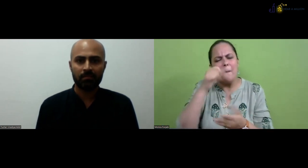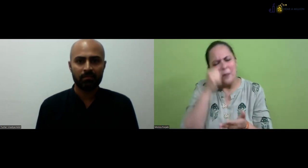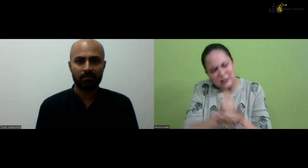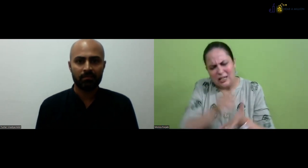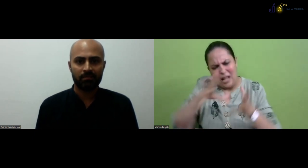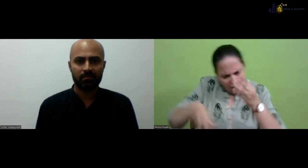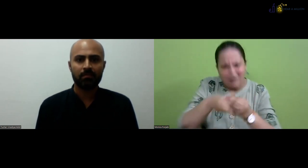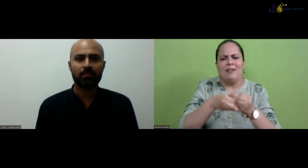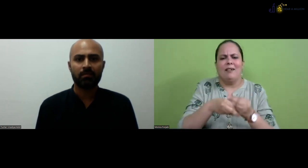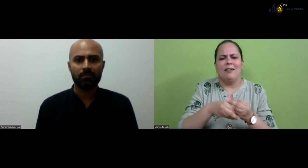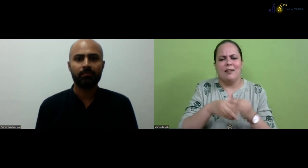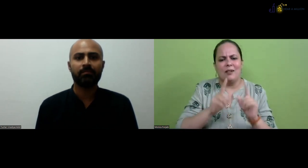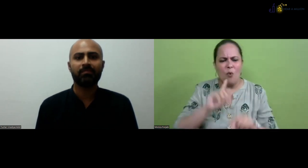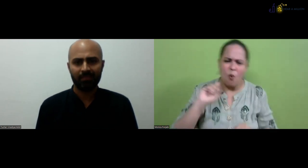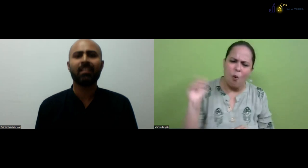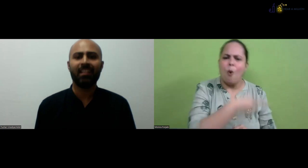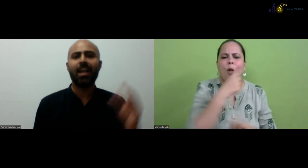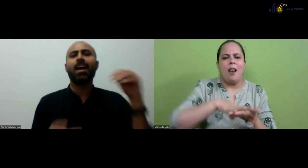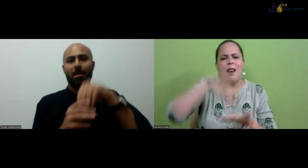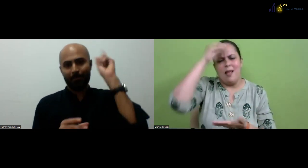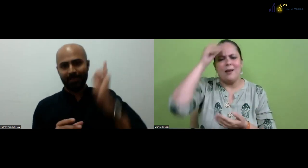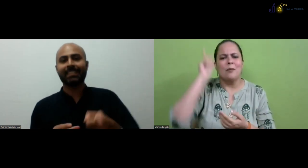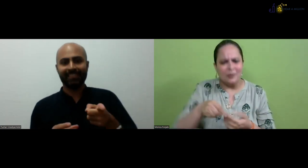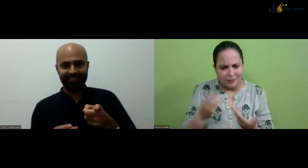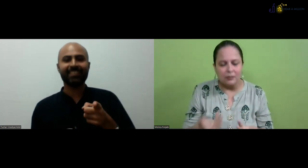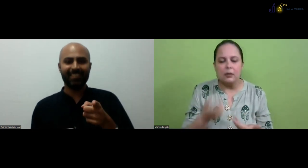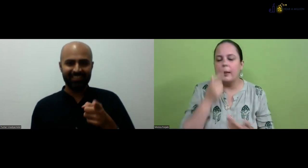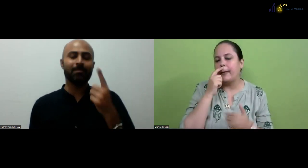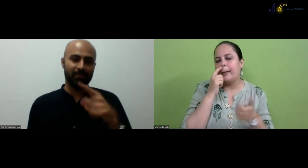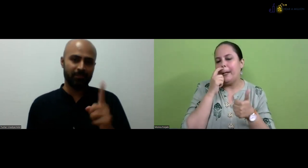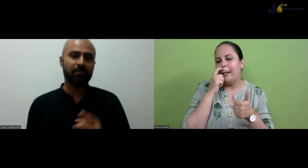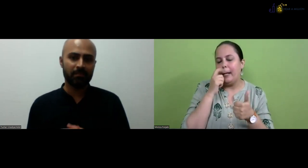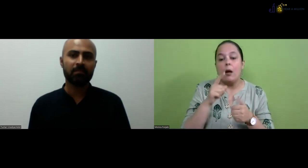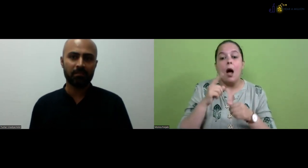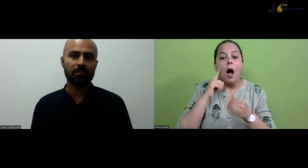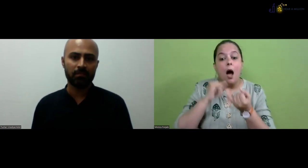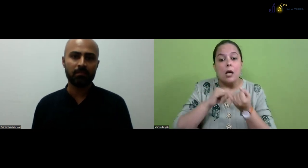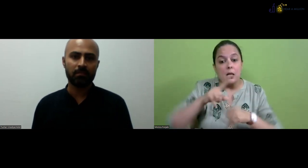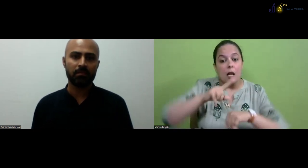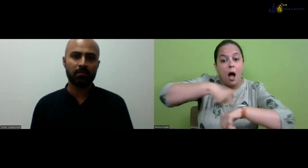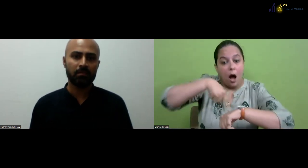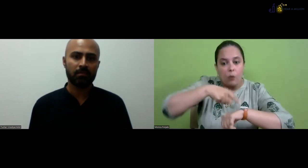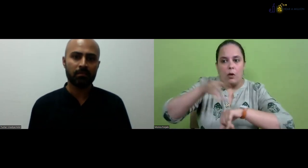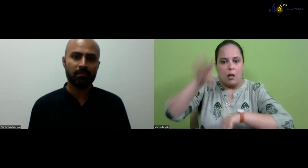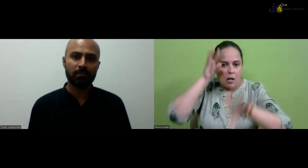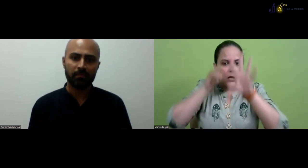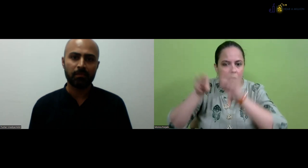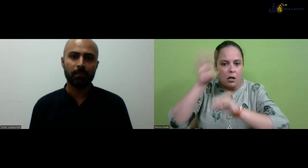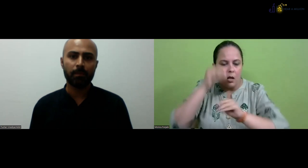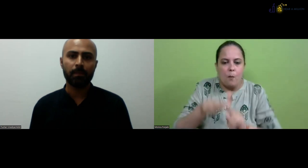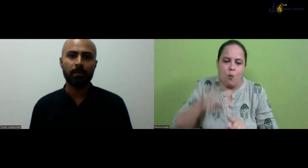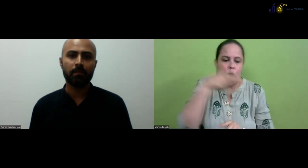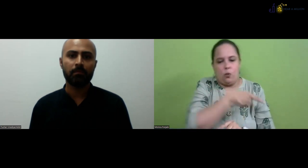course and, uh, getting their certification. So we have asked them to provide the option to the hearing people as well.